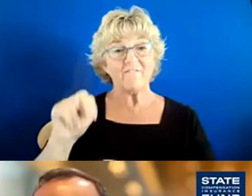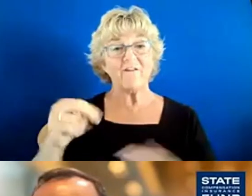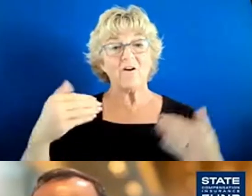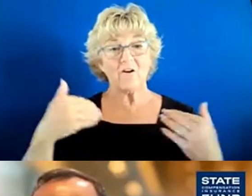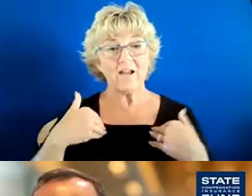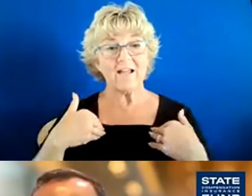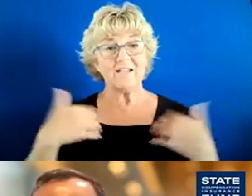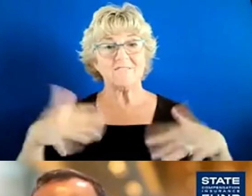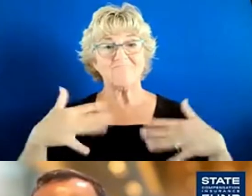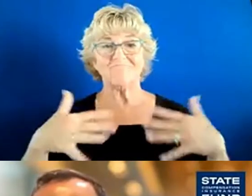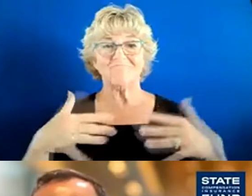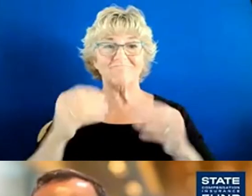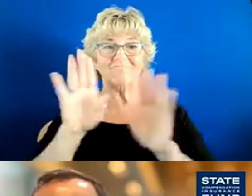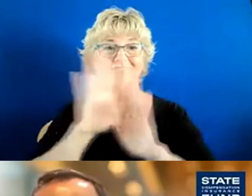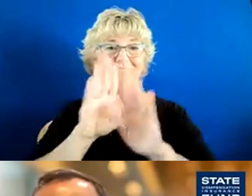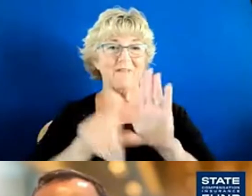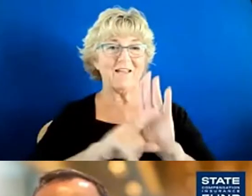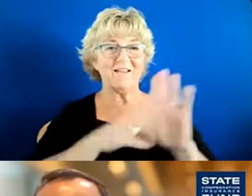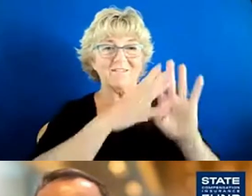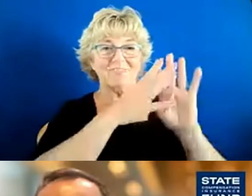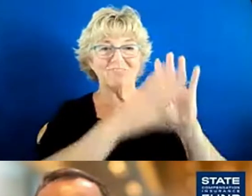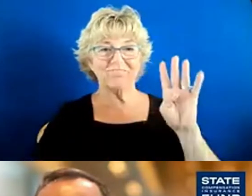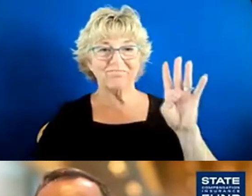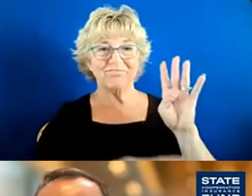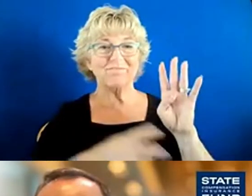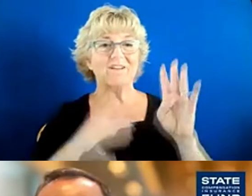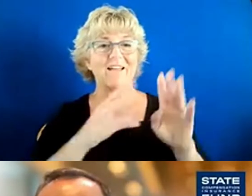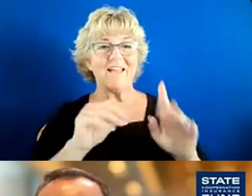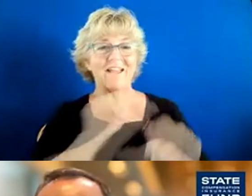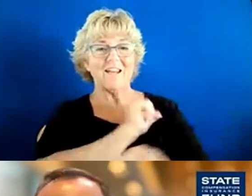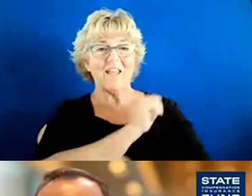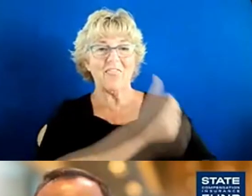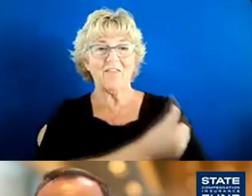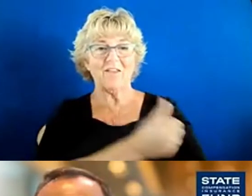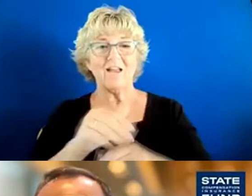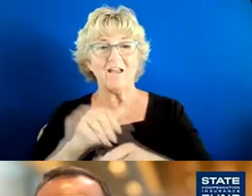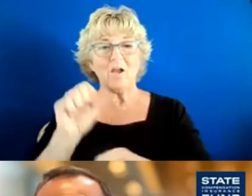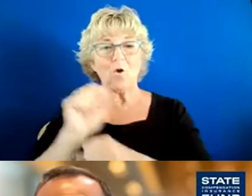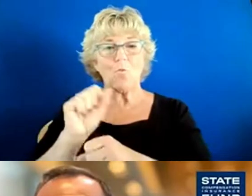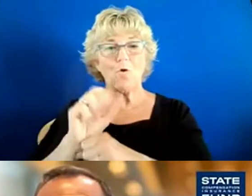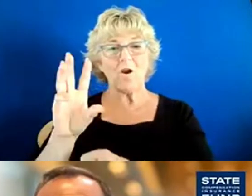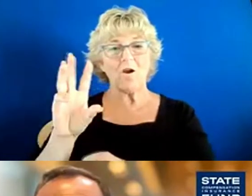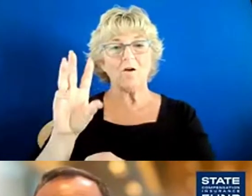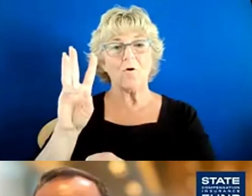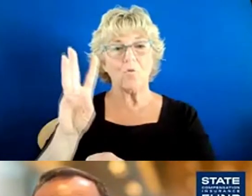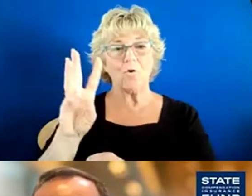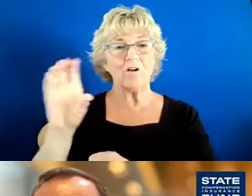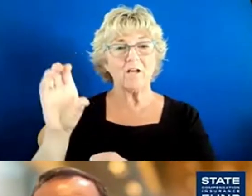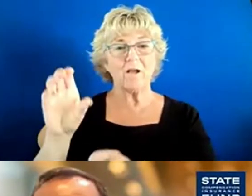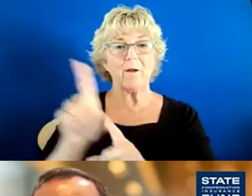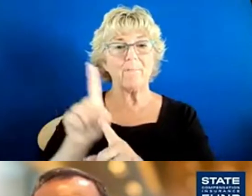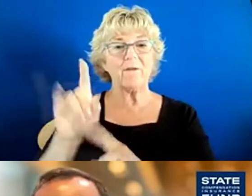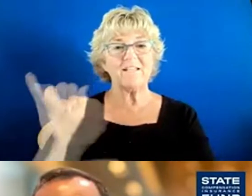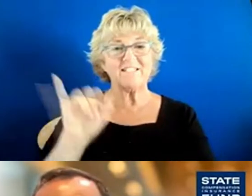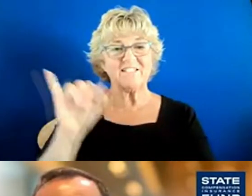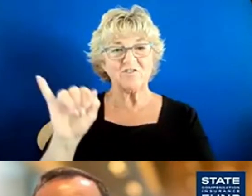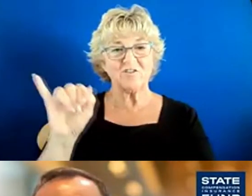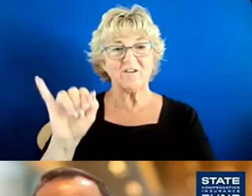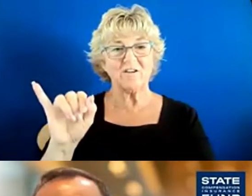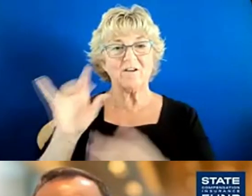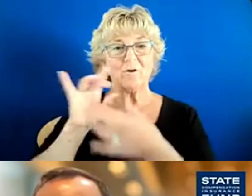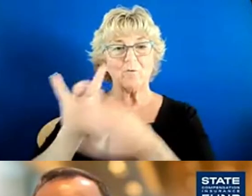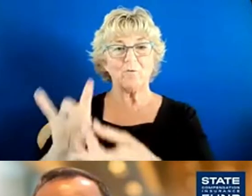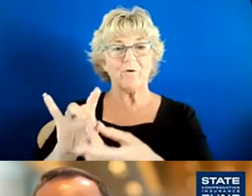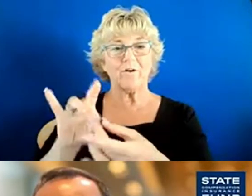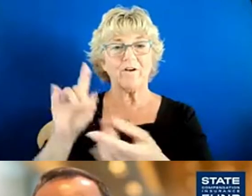an impressive background and a ultimate authority in workers' comp as well as the insurance related